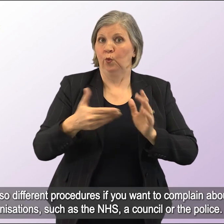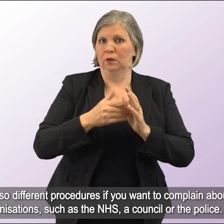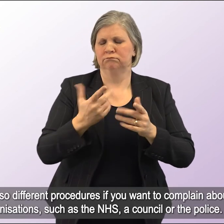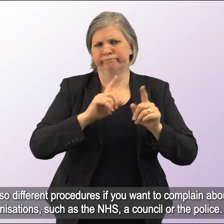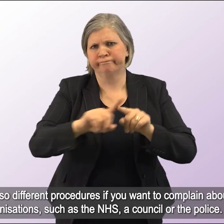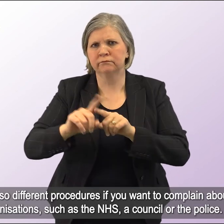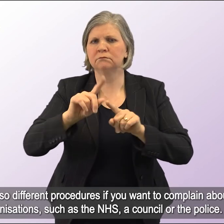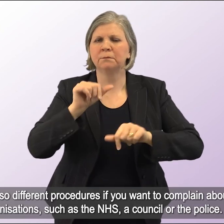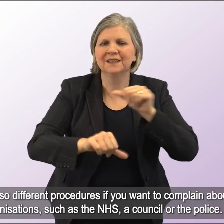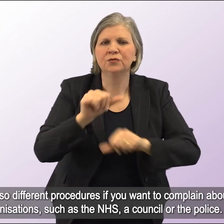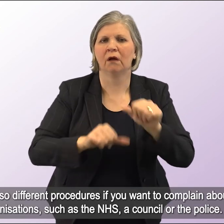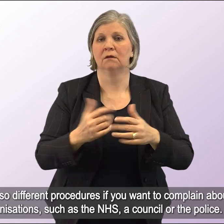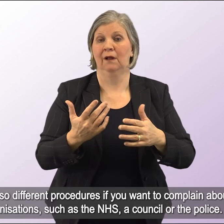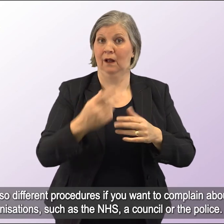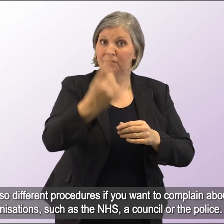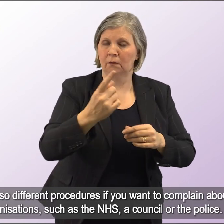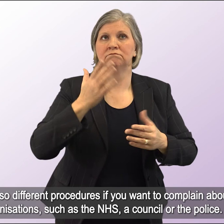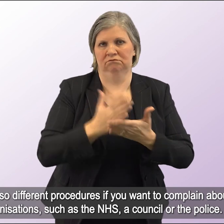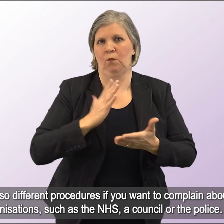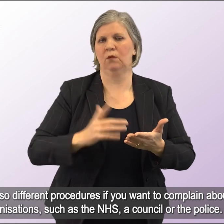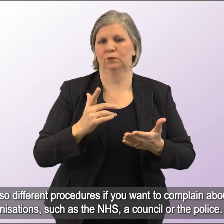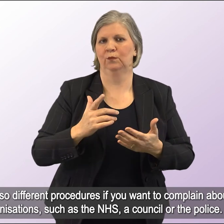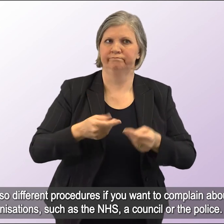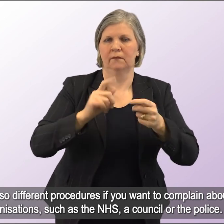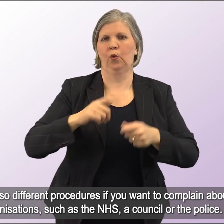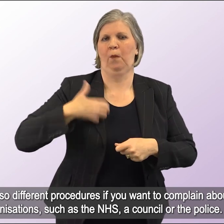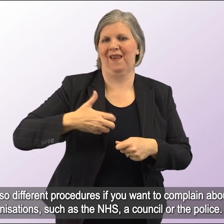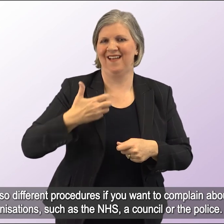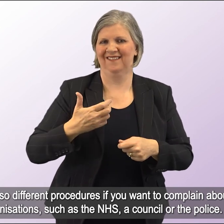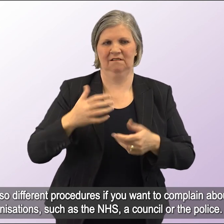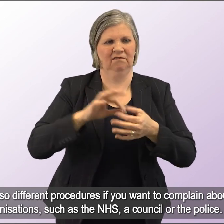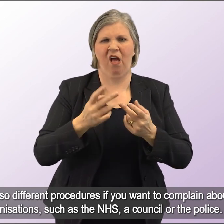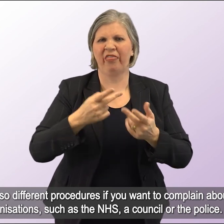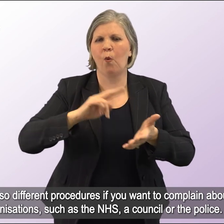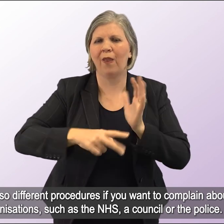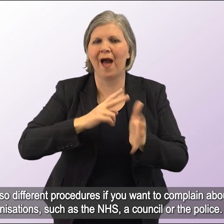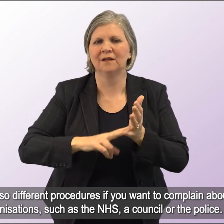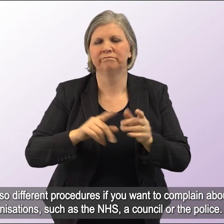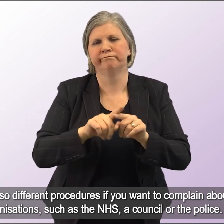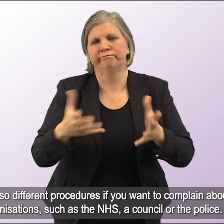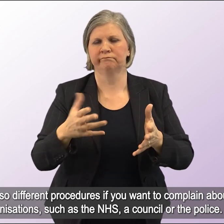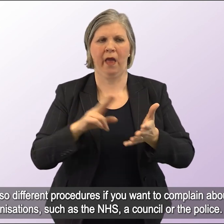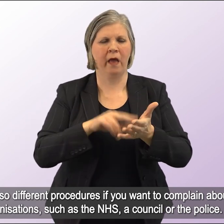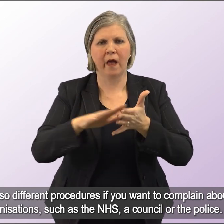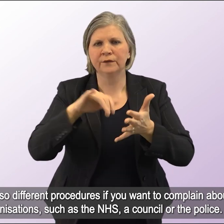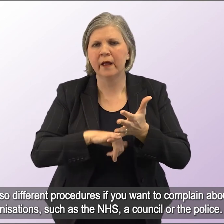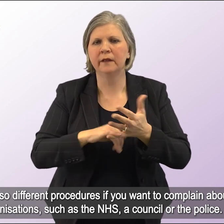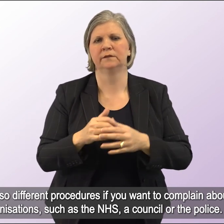There are also different procedures if you want to complain about other organisations Such as the NHS, a council or the police